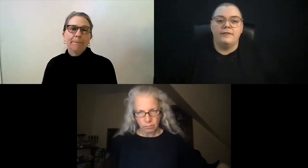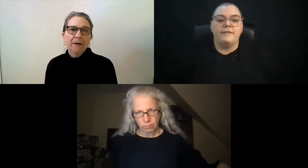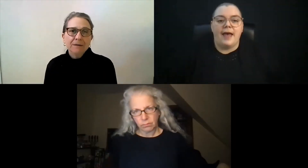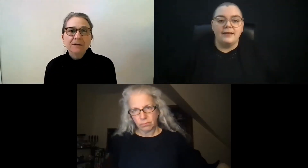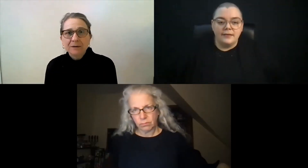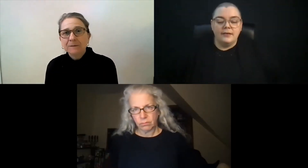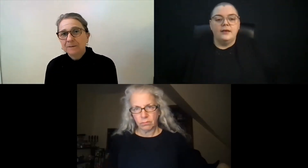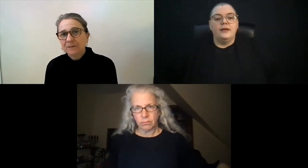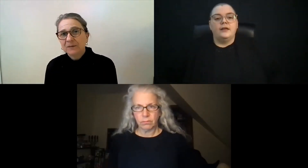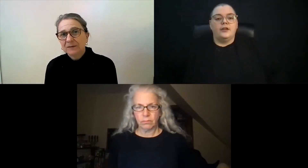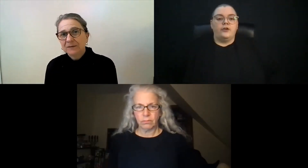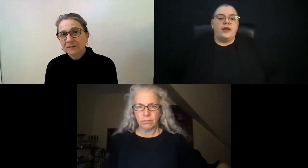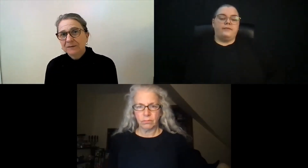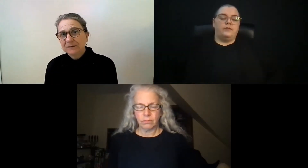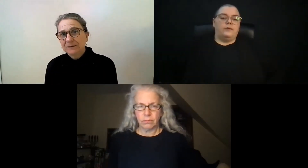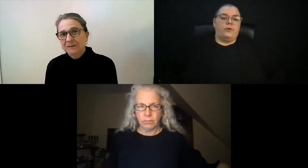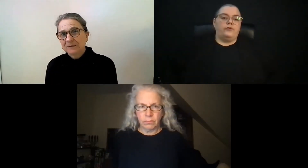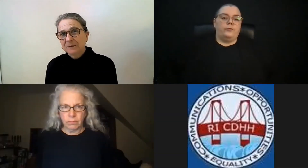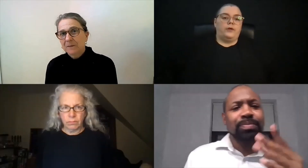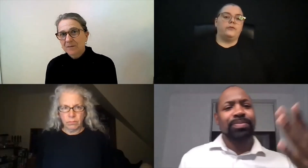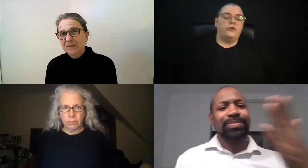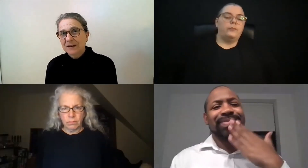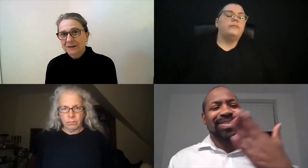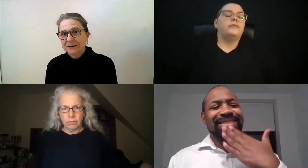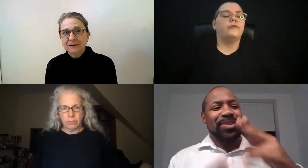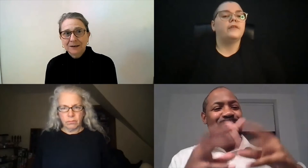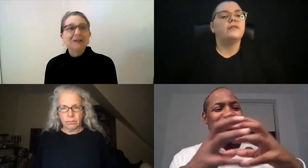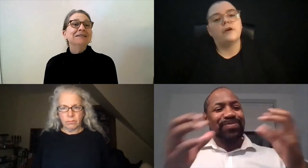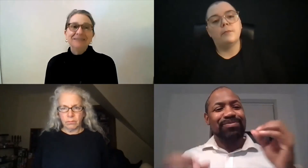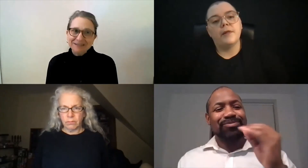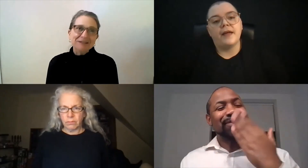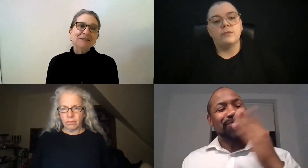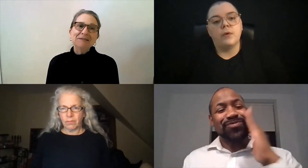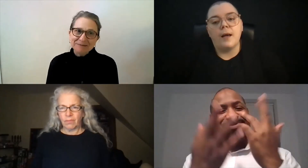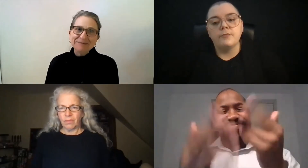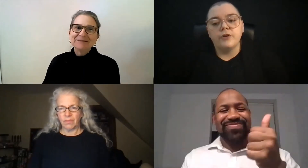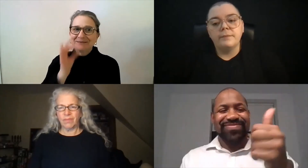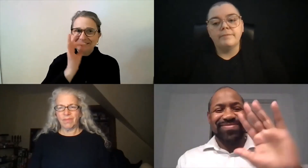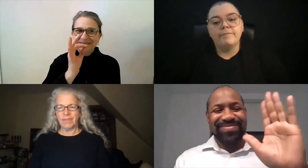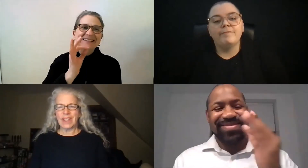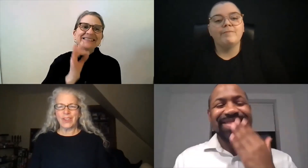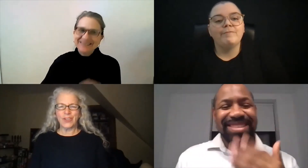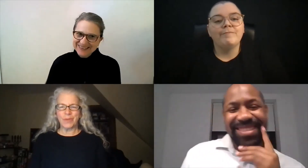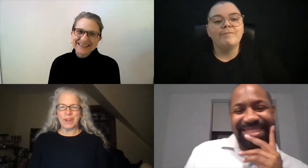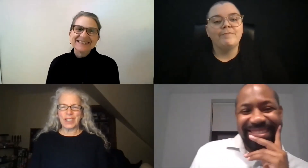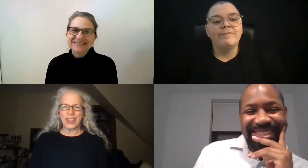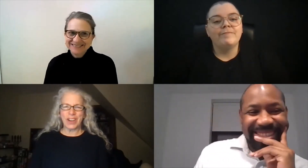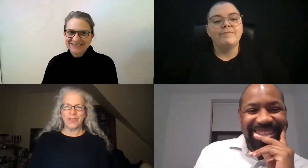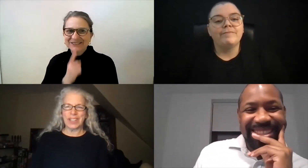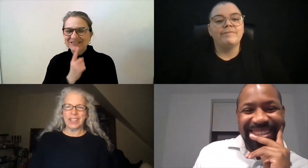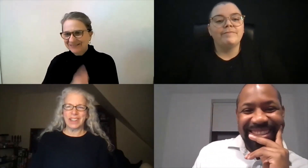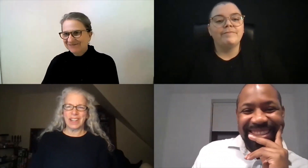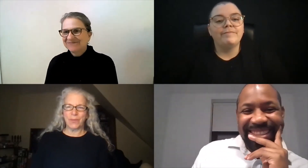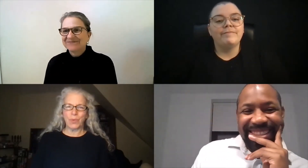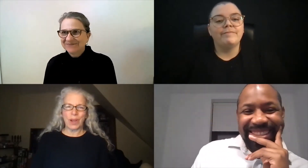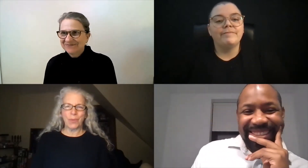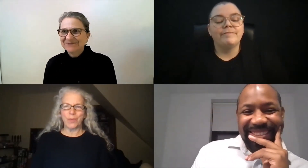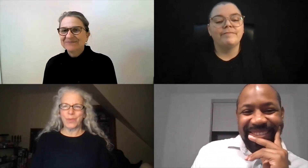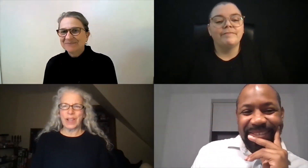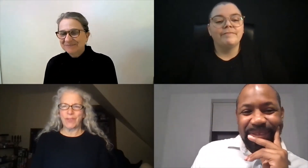some sort of event, you know, you'd have to, of course, do it on Zoom for this year, but that's one option. Thank you so much. That really